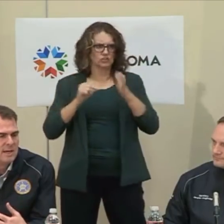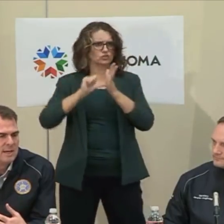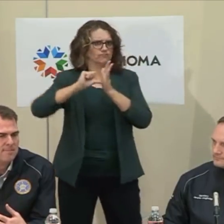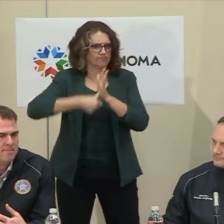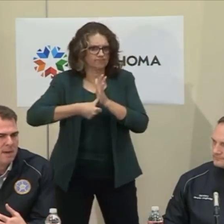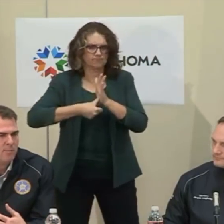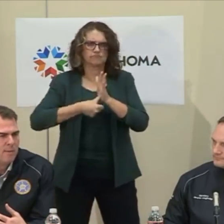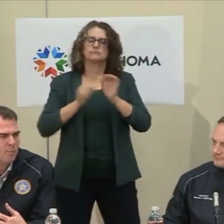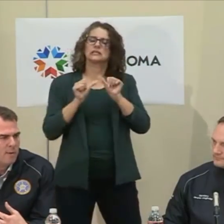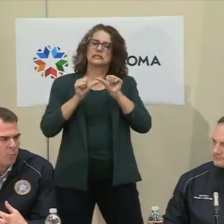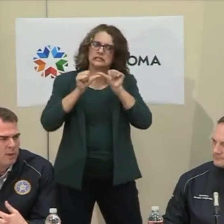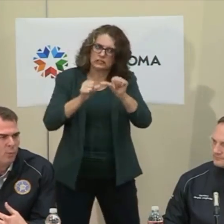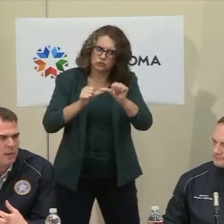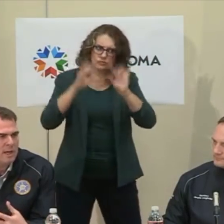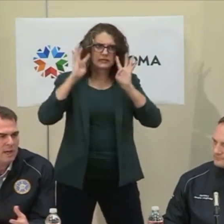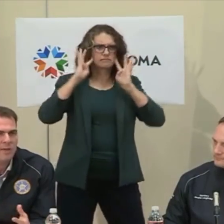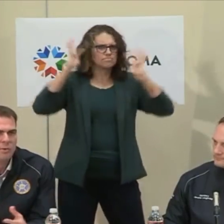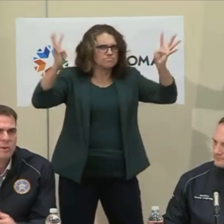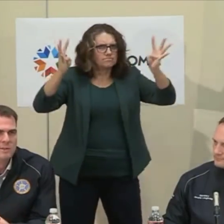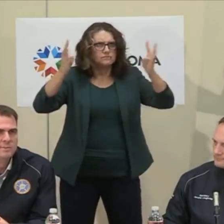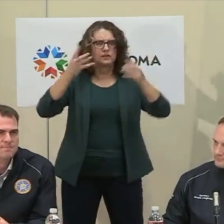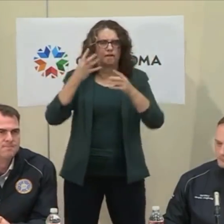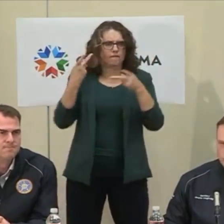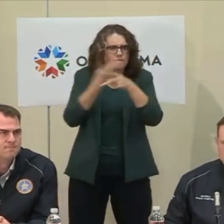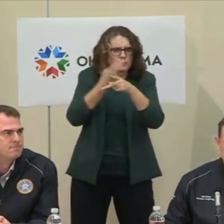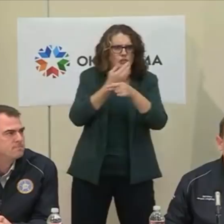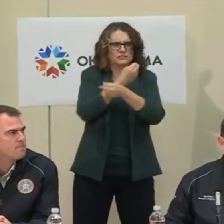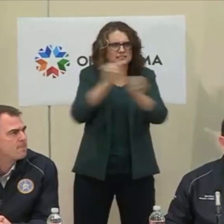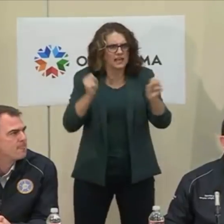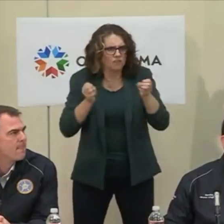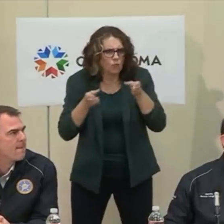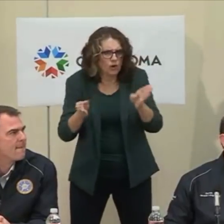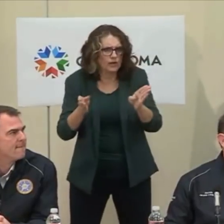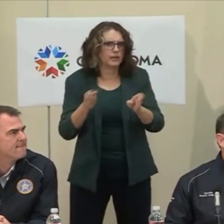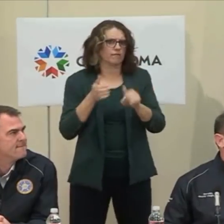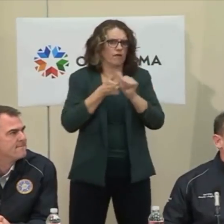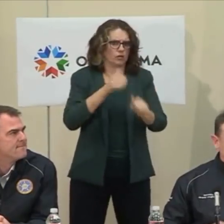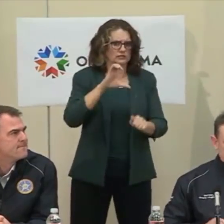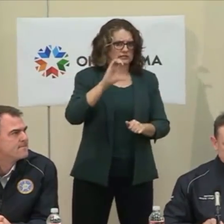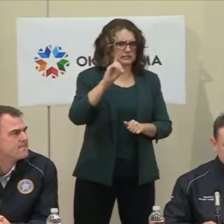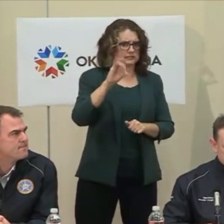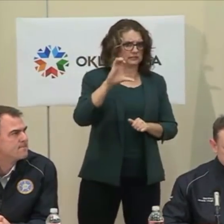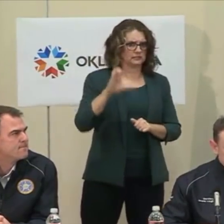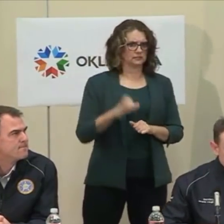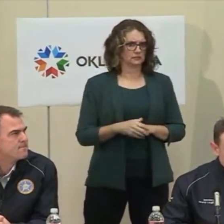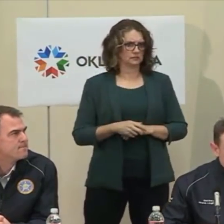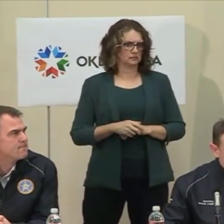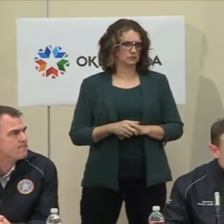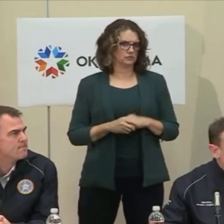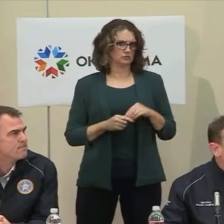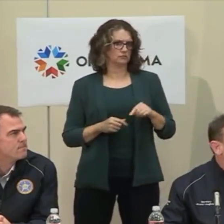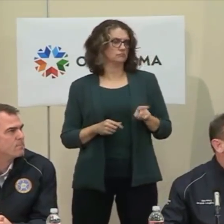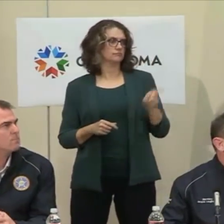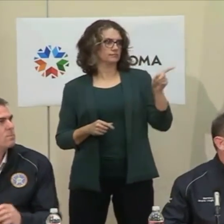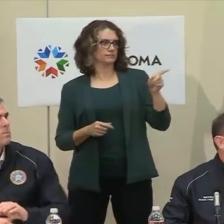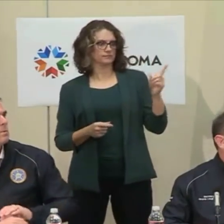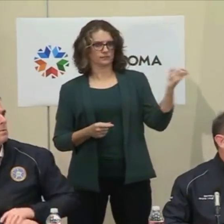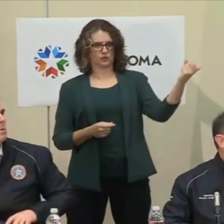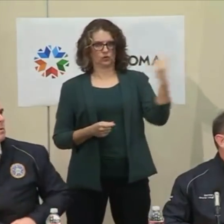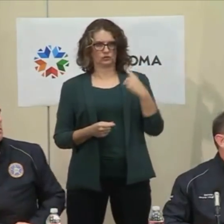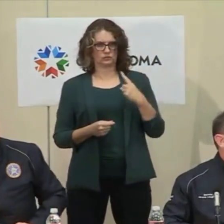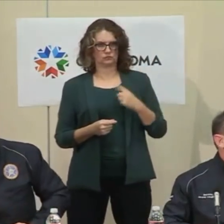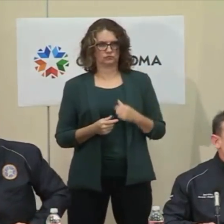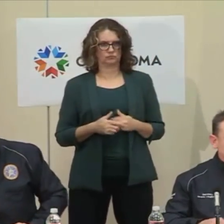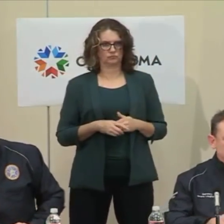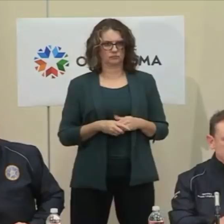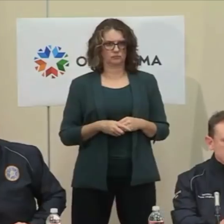and we can get through this. We're going take some questions from the conference call. If you could just repeat the questions so the